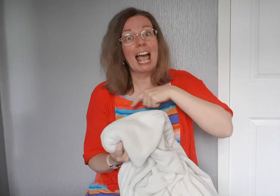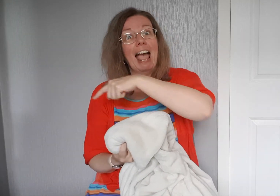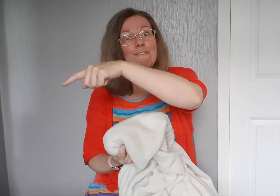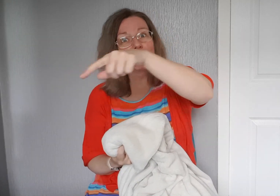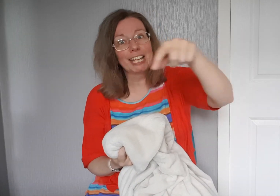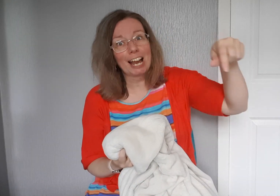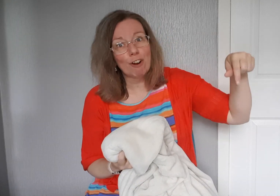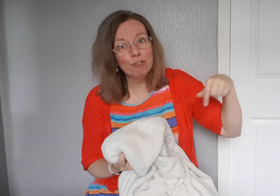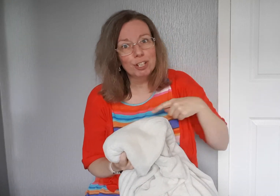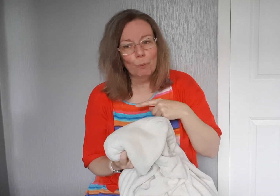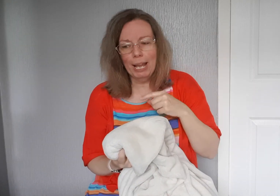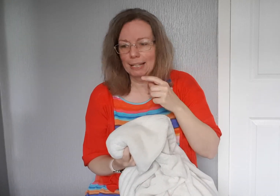everything around it wet.